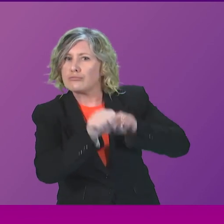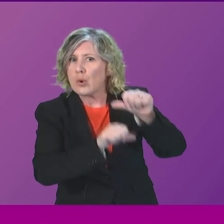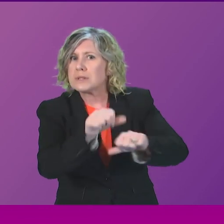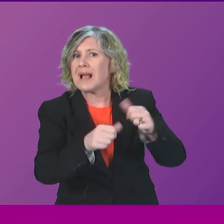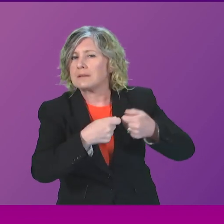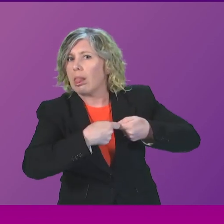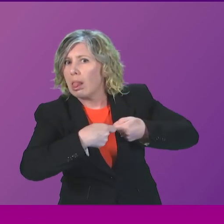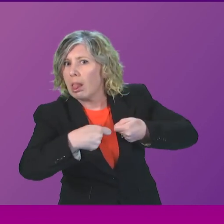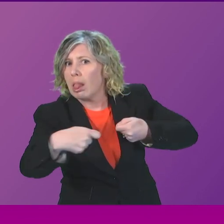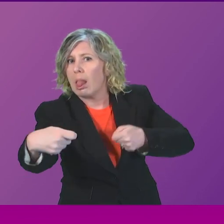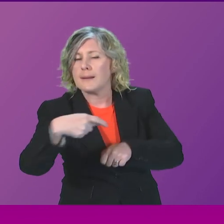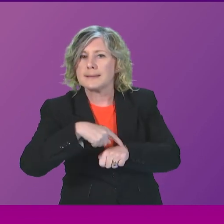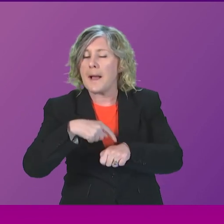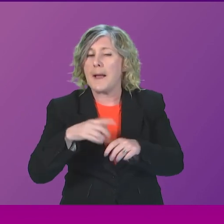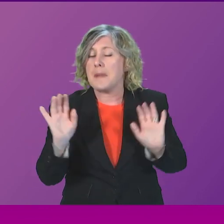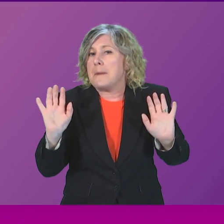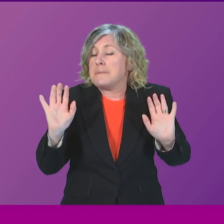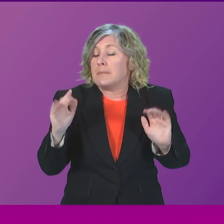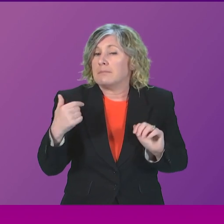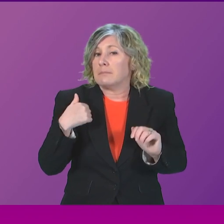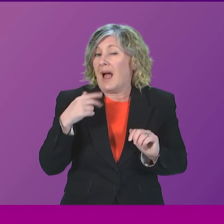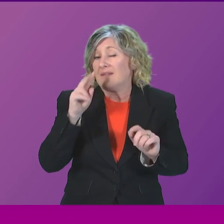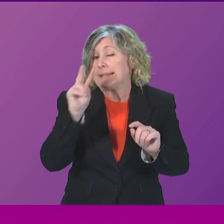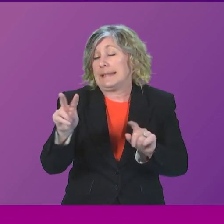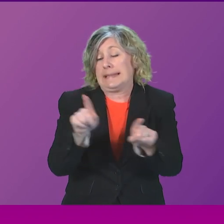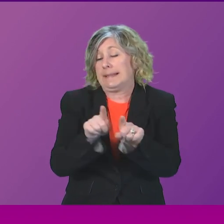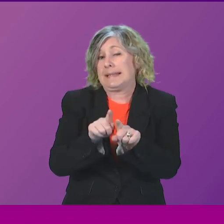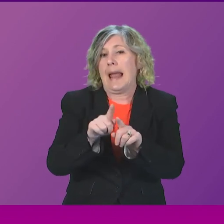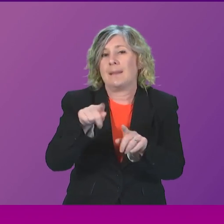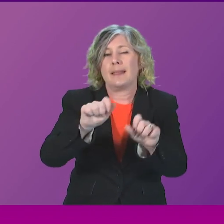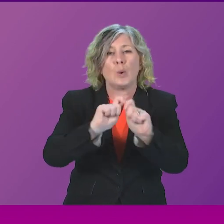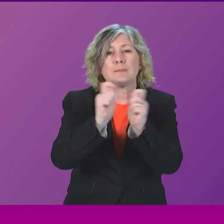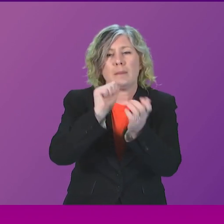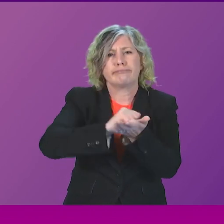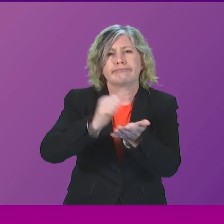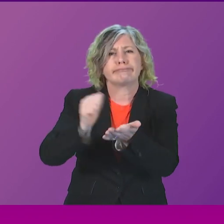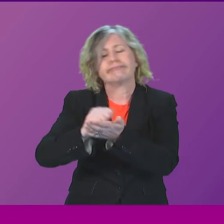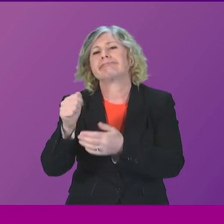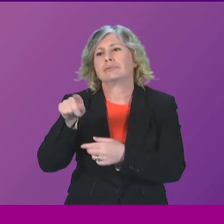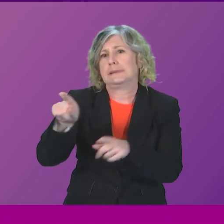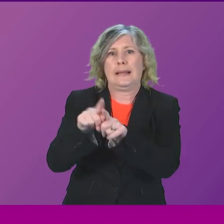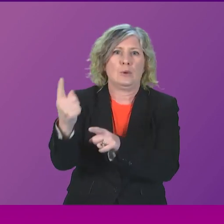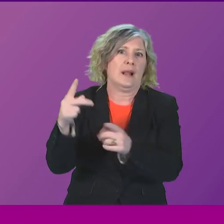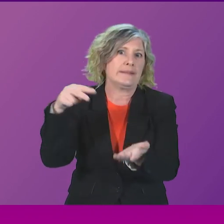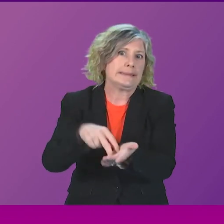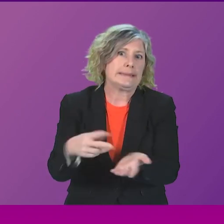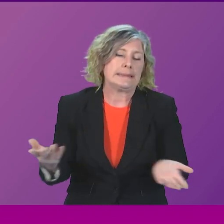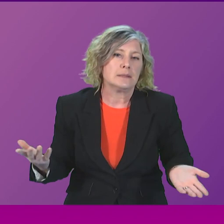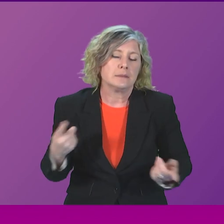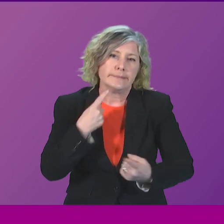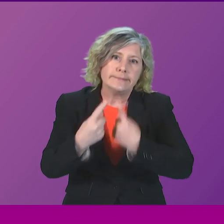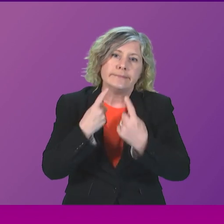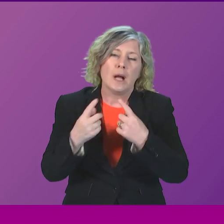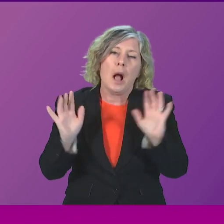inquiry. I have seen the same press reports that Miles Briggs has seen. All I would say